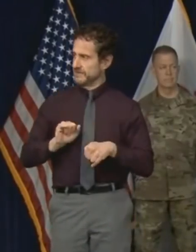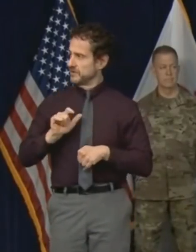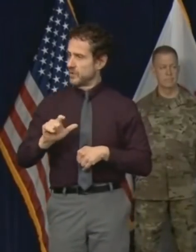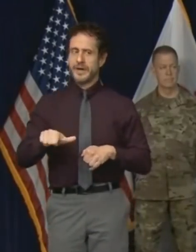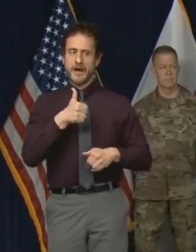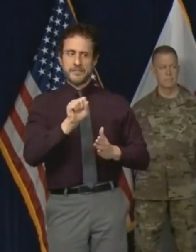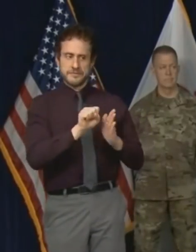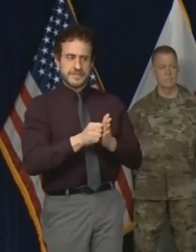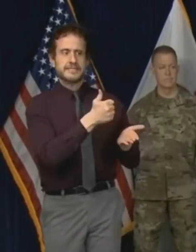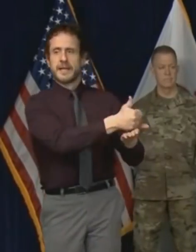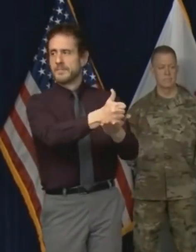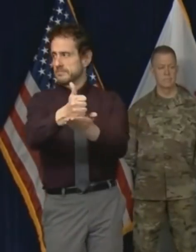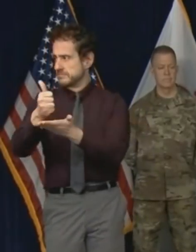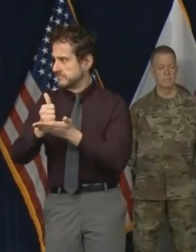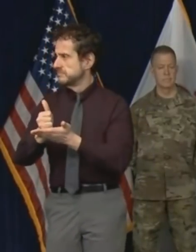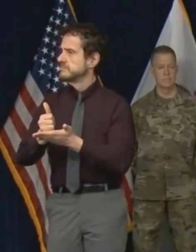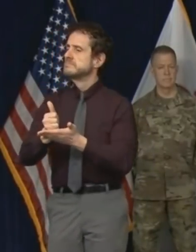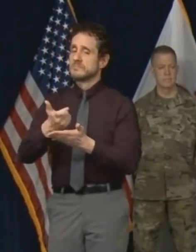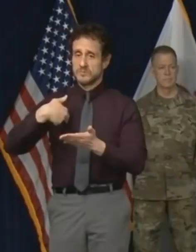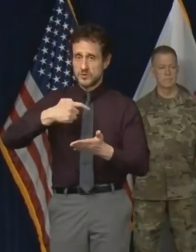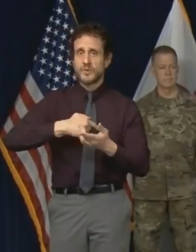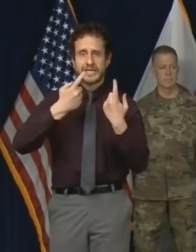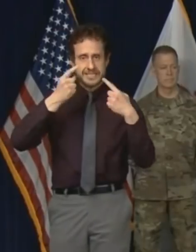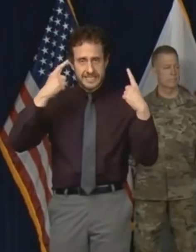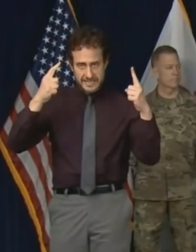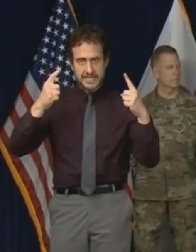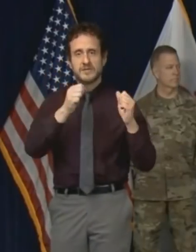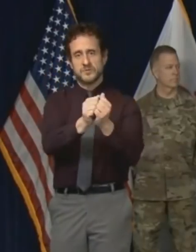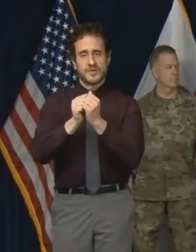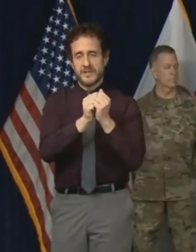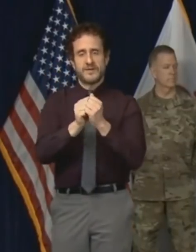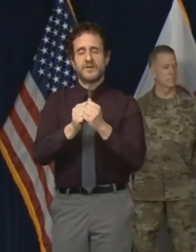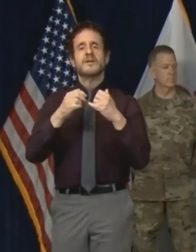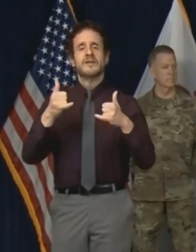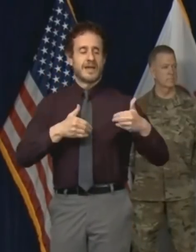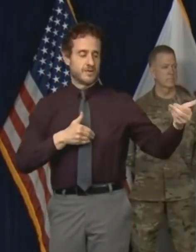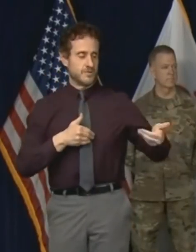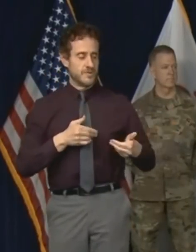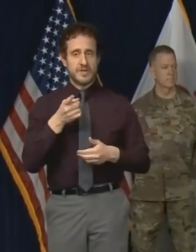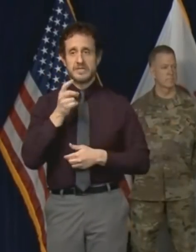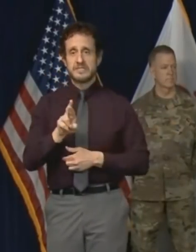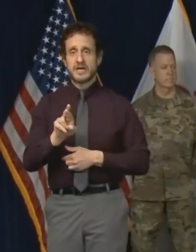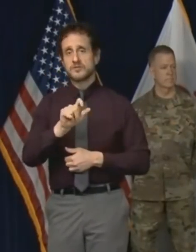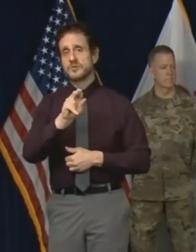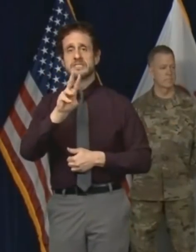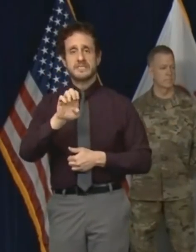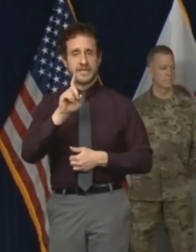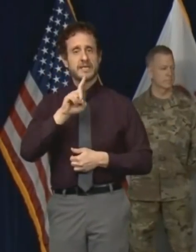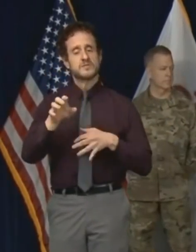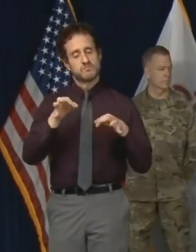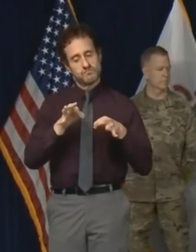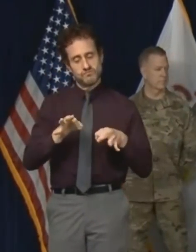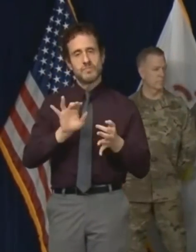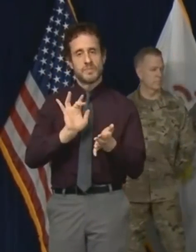through this crisis together. Thank you and now I'd like to invite Dr. ZK to give today's medical update.